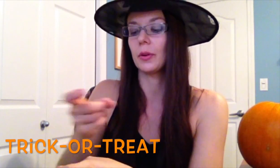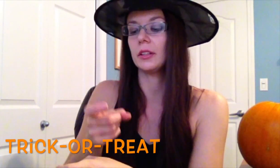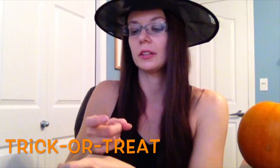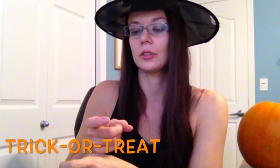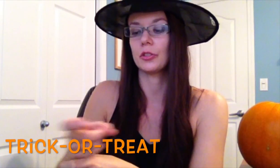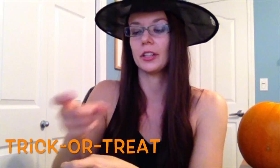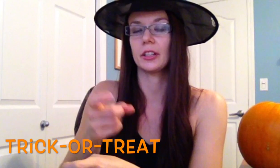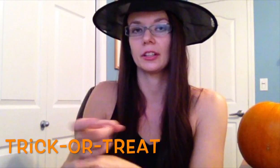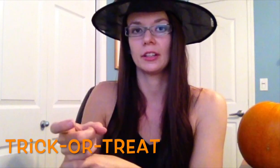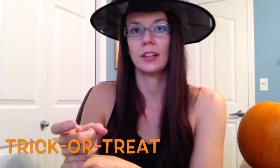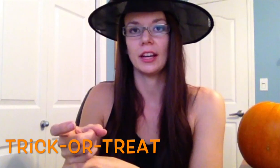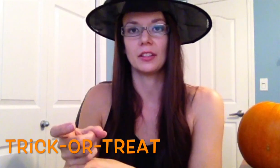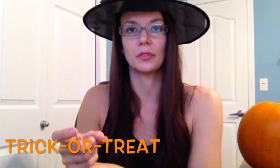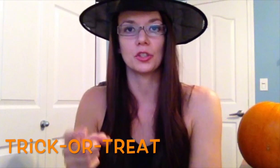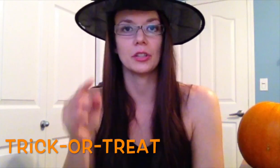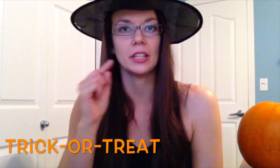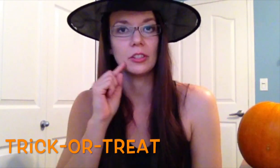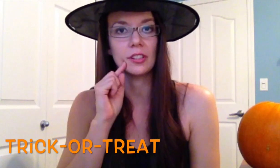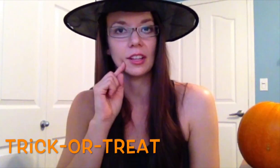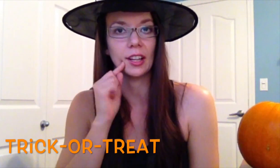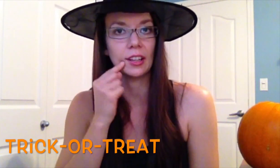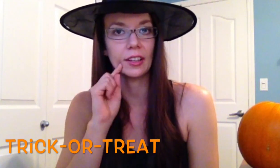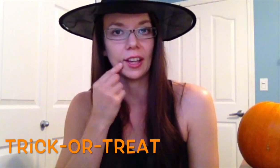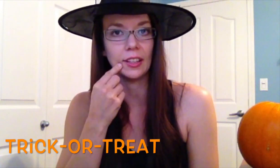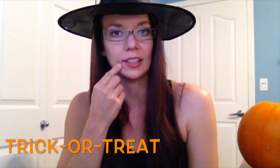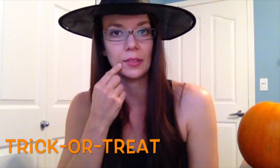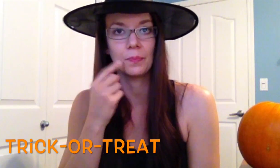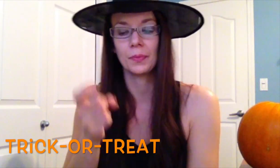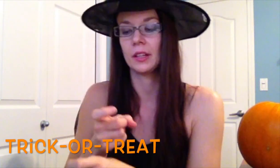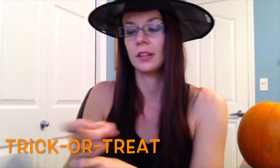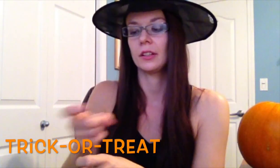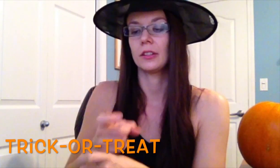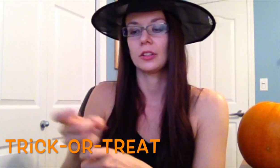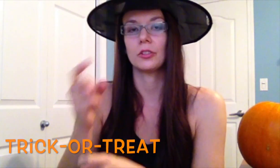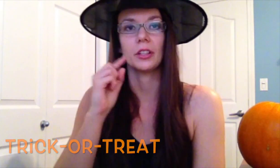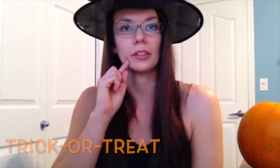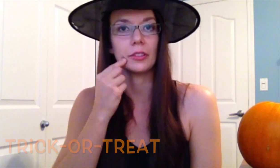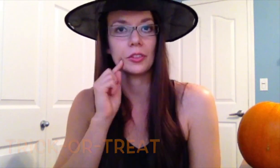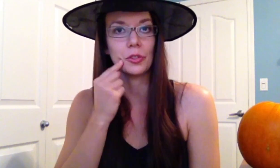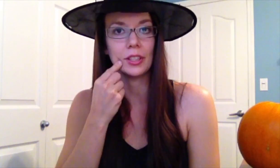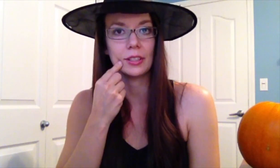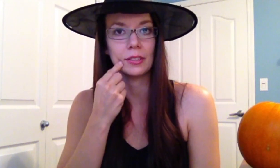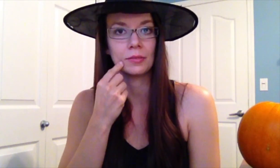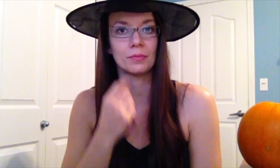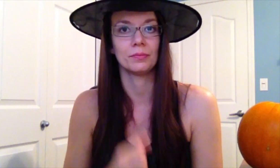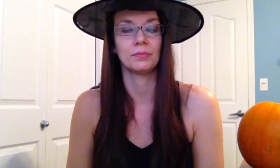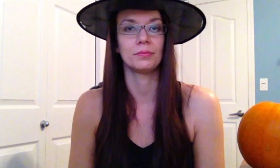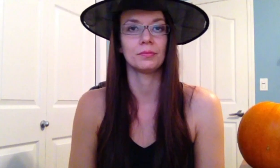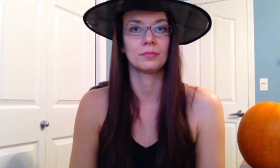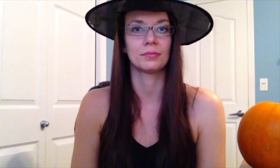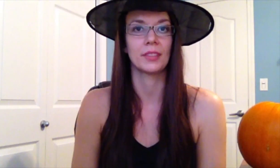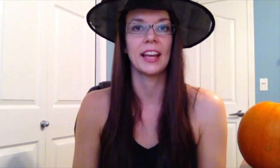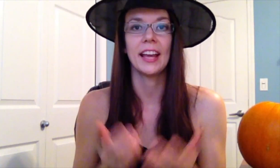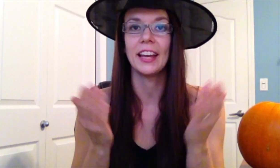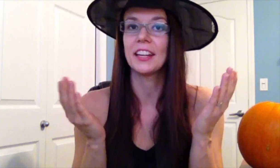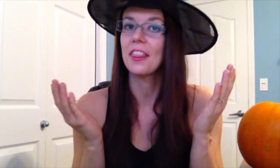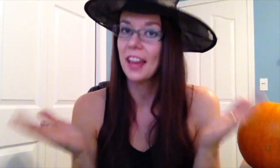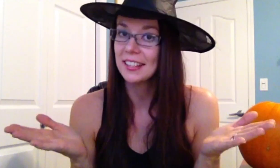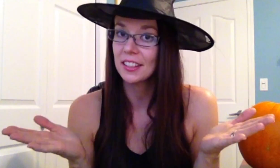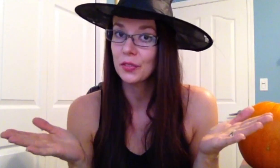one. Trick. And then for treat, you just sign candy. Trick or treat. And that's it